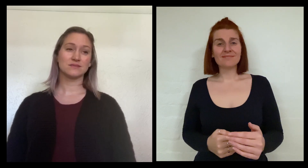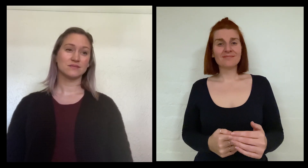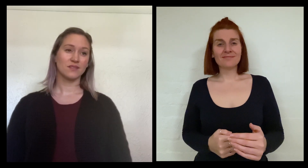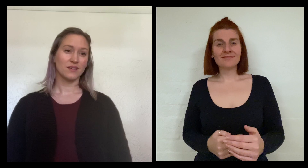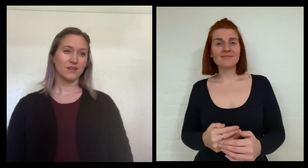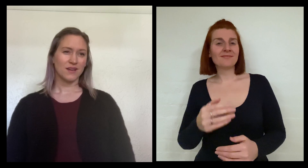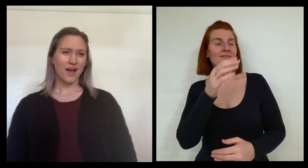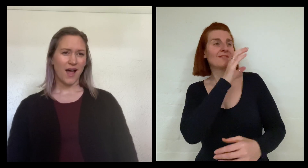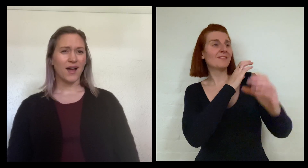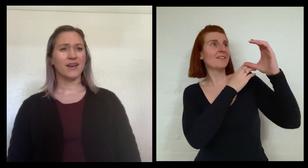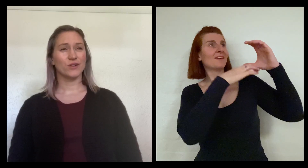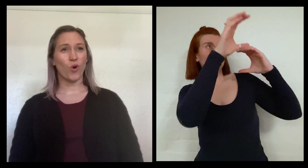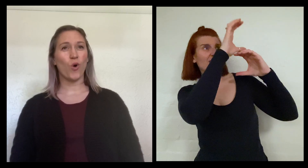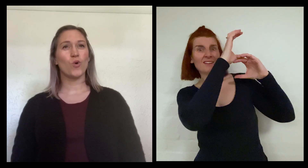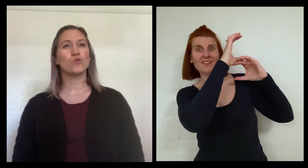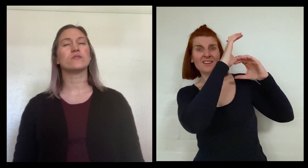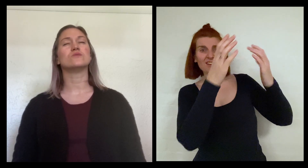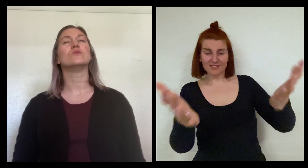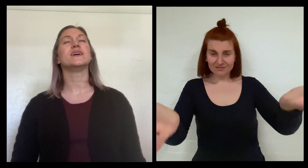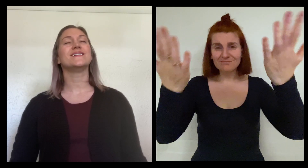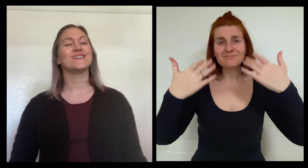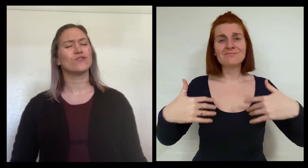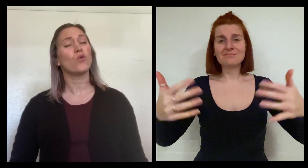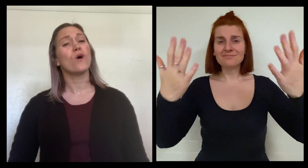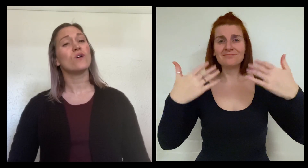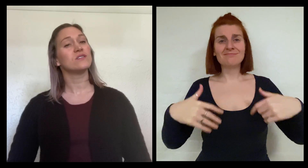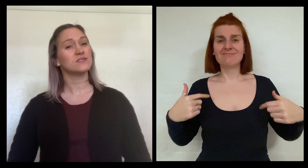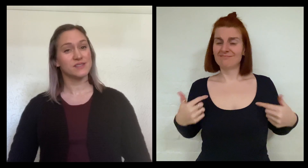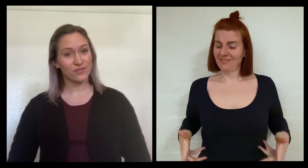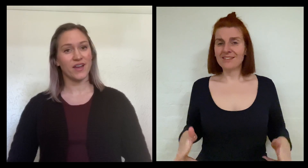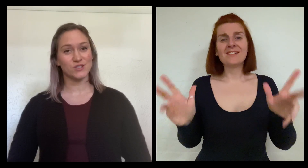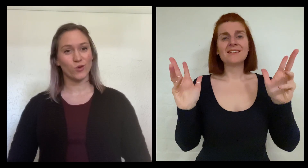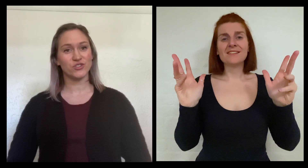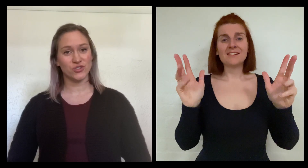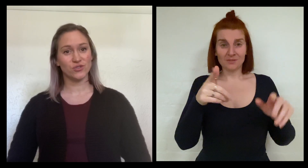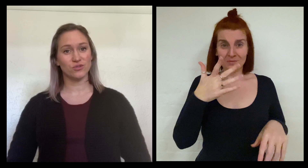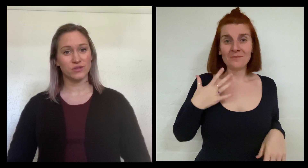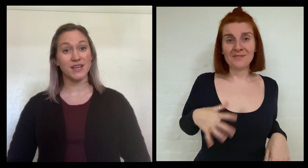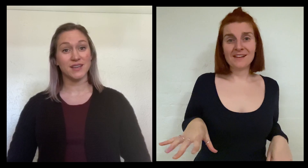I can hold the weight of words if that's what you need